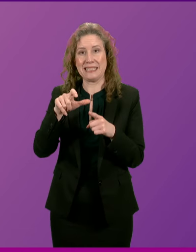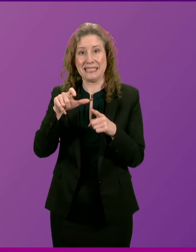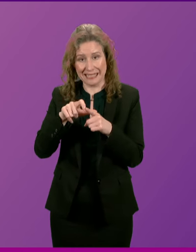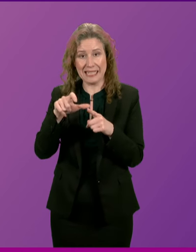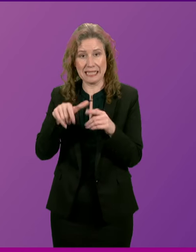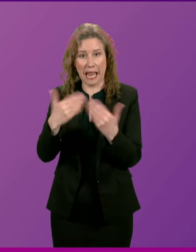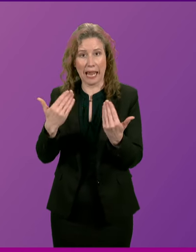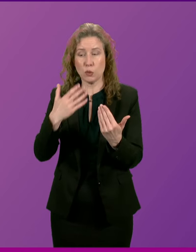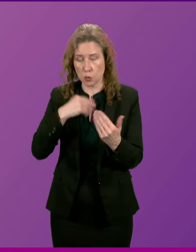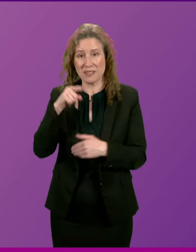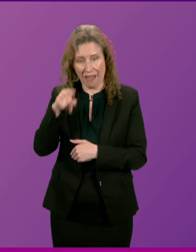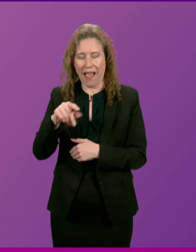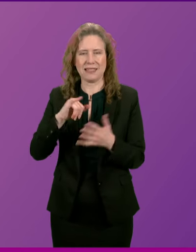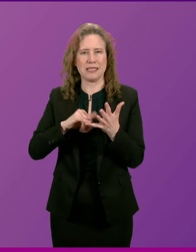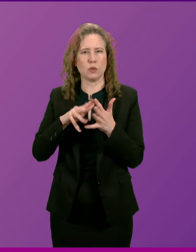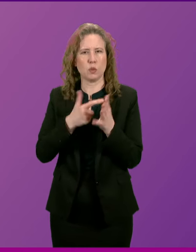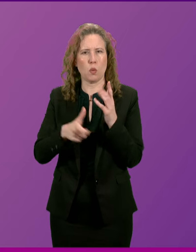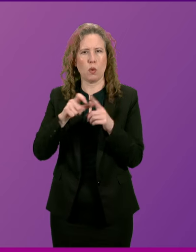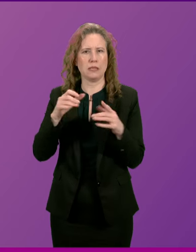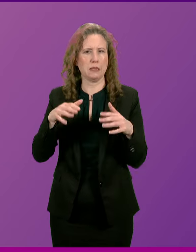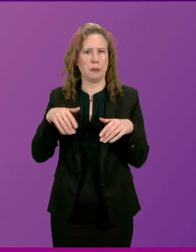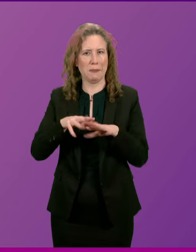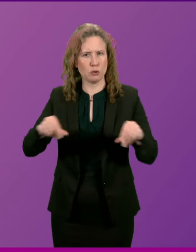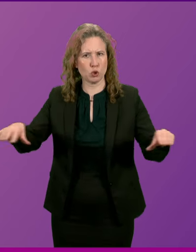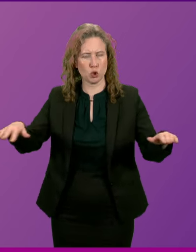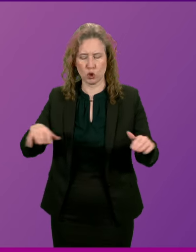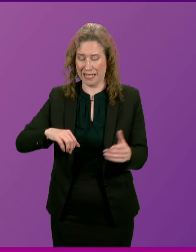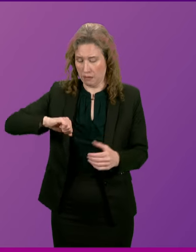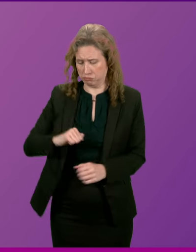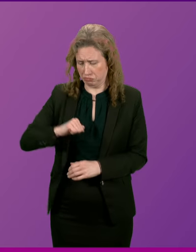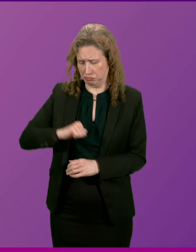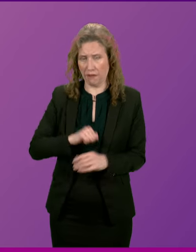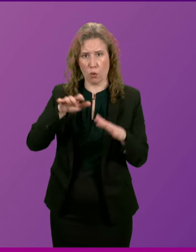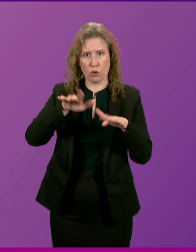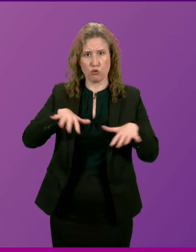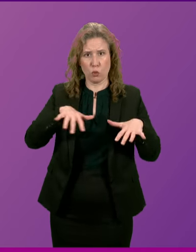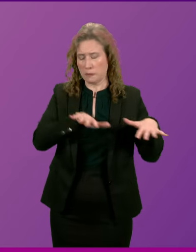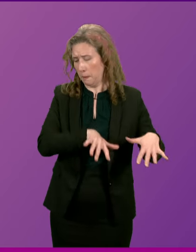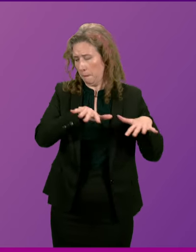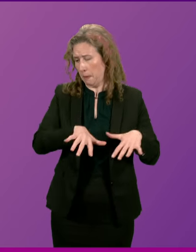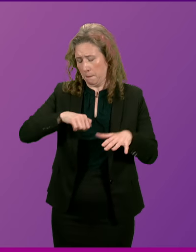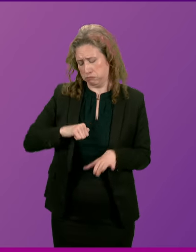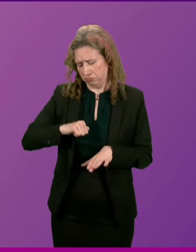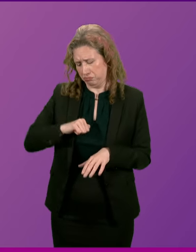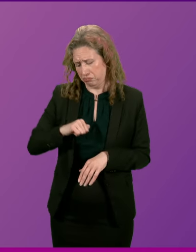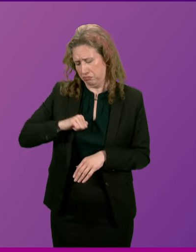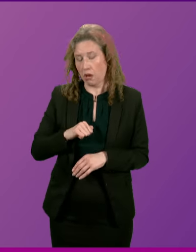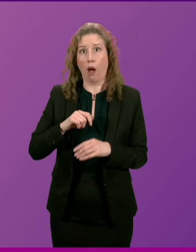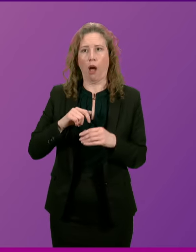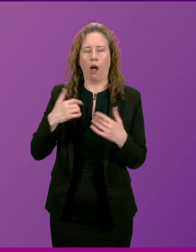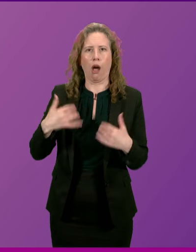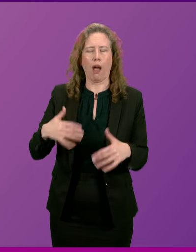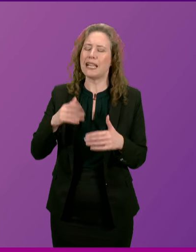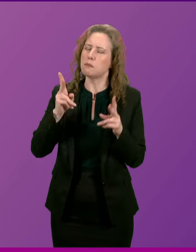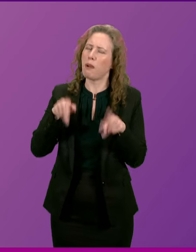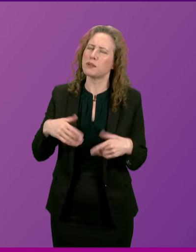Beach in Normandy on D-Day 80 years ago. I reflect on his memory, and sadly he has passed away now, and all too many veterans have. This may be